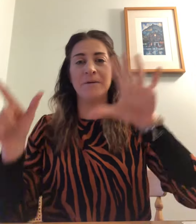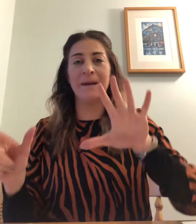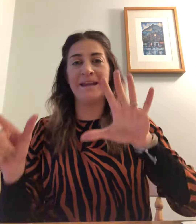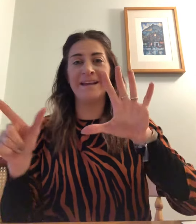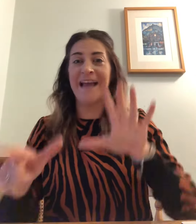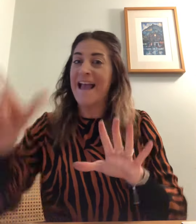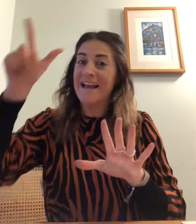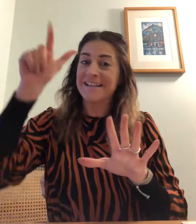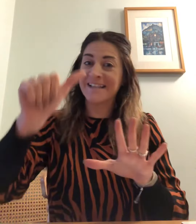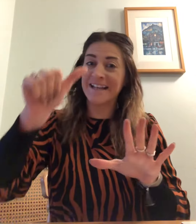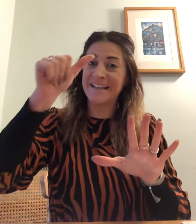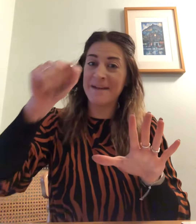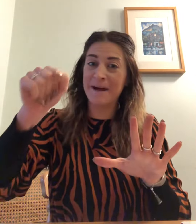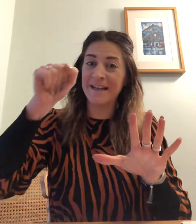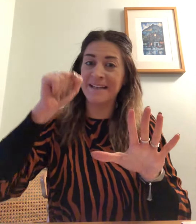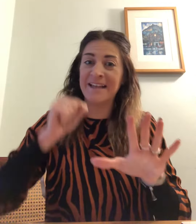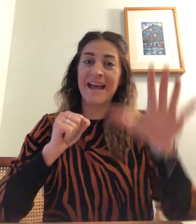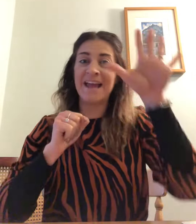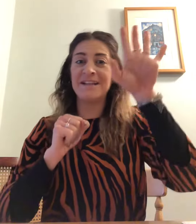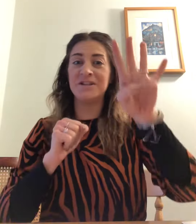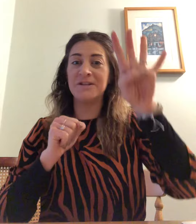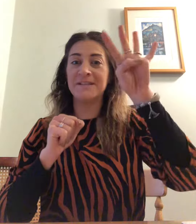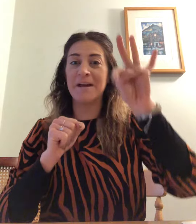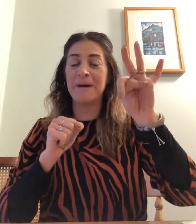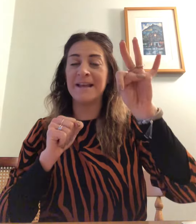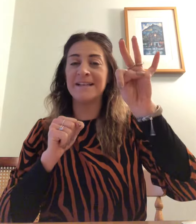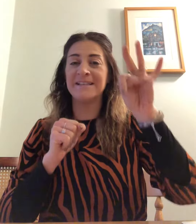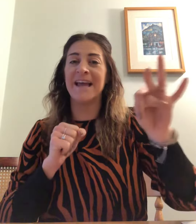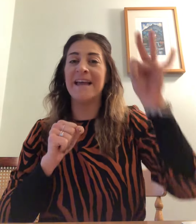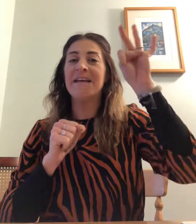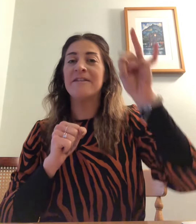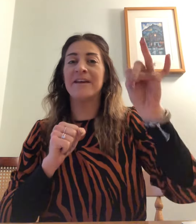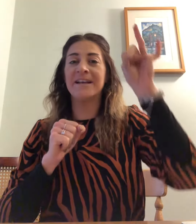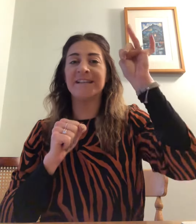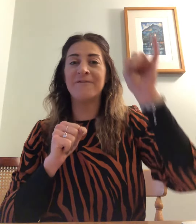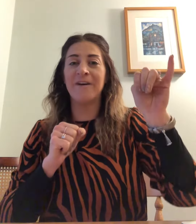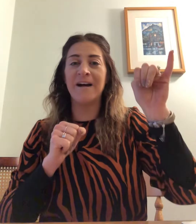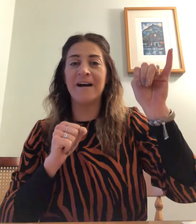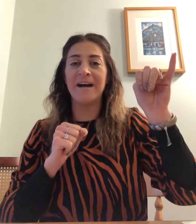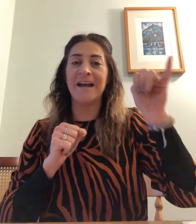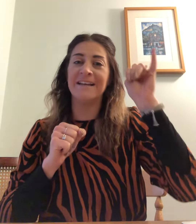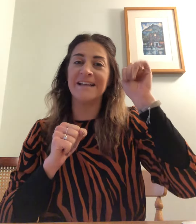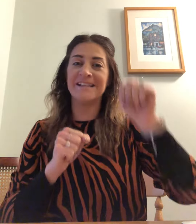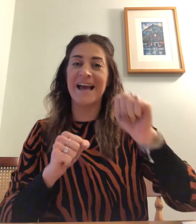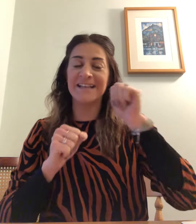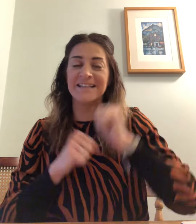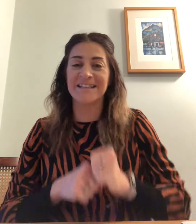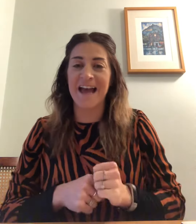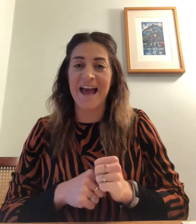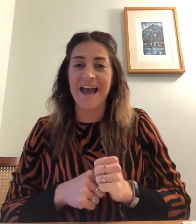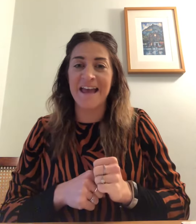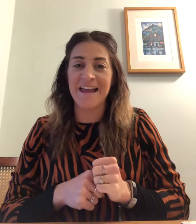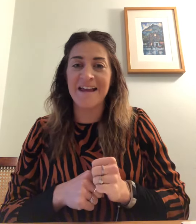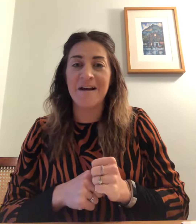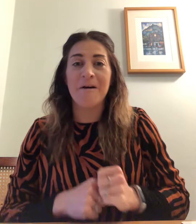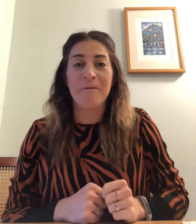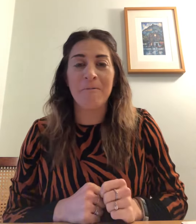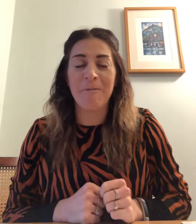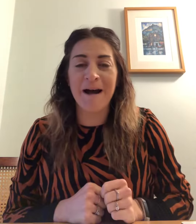week. Sunday, Monday, Tuesday, Wednesday, Thursday, Friday, Saturday. Well